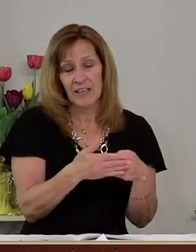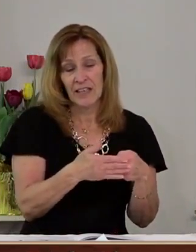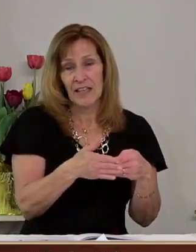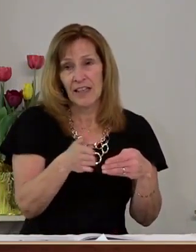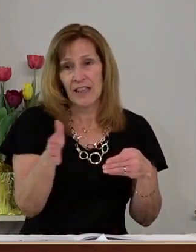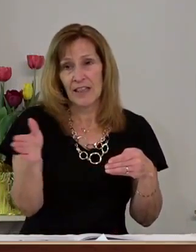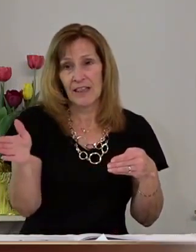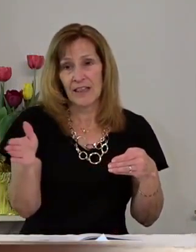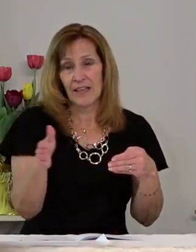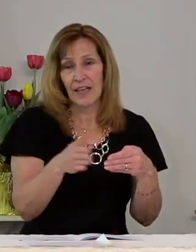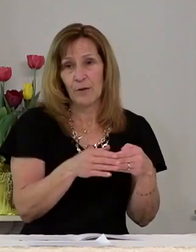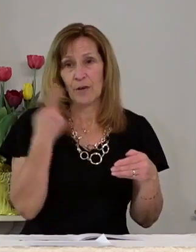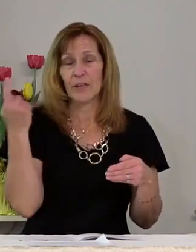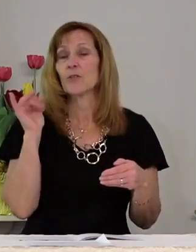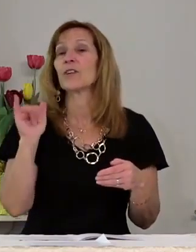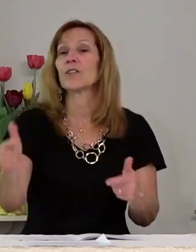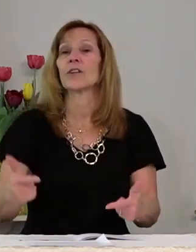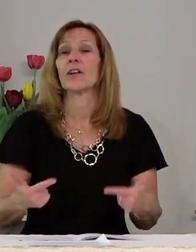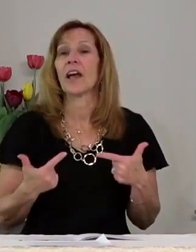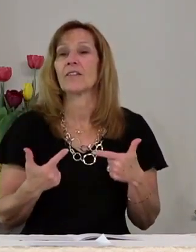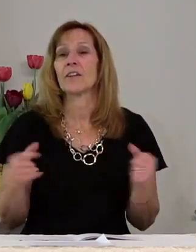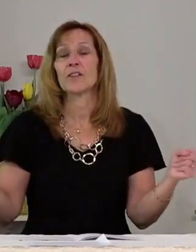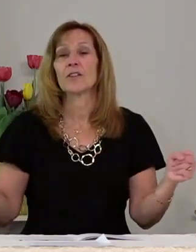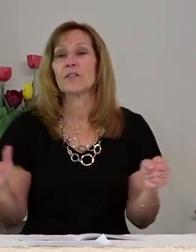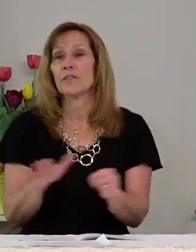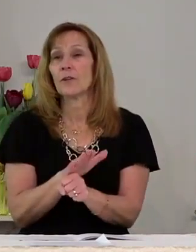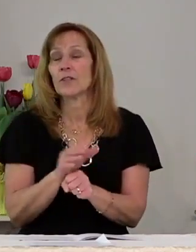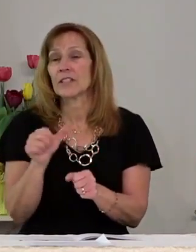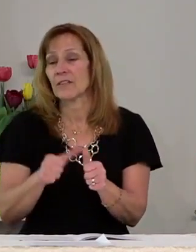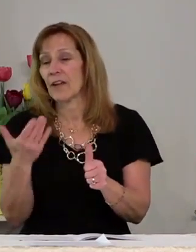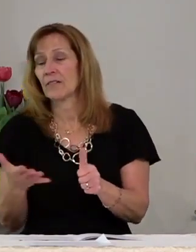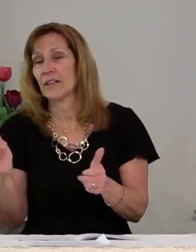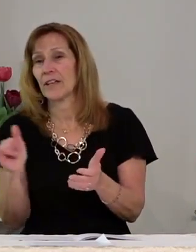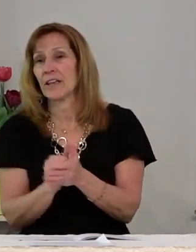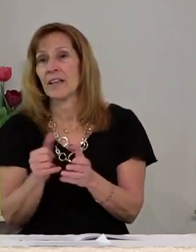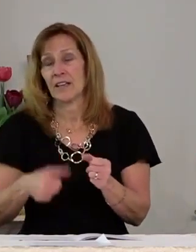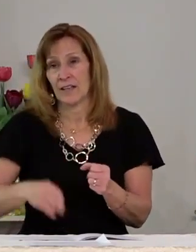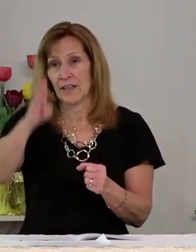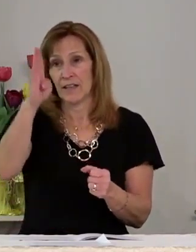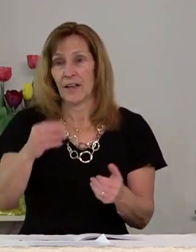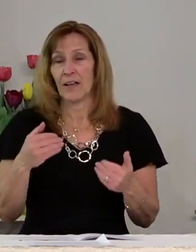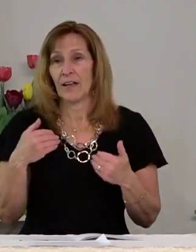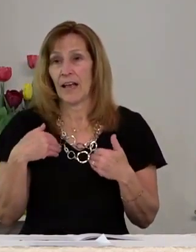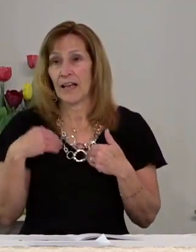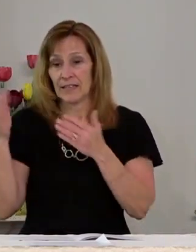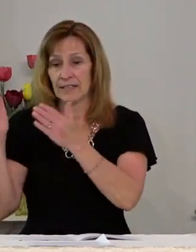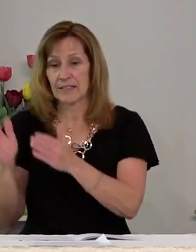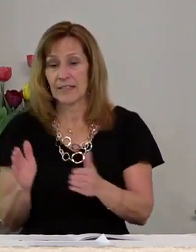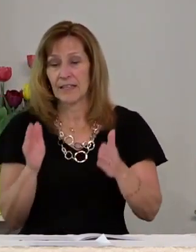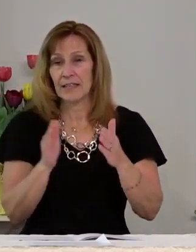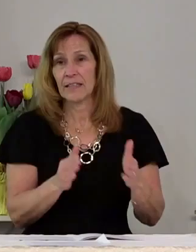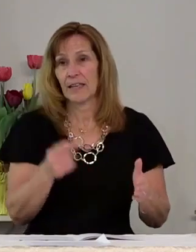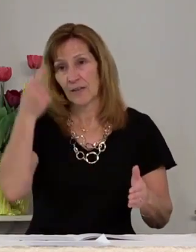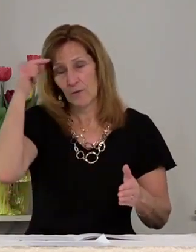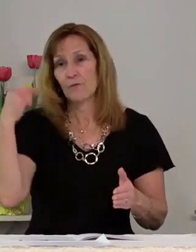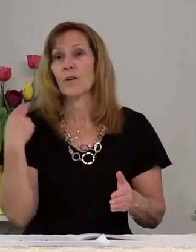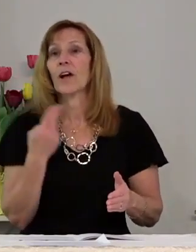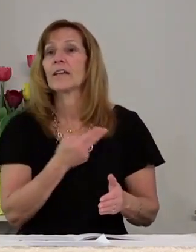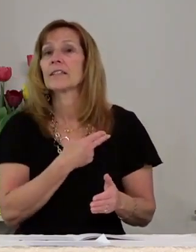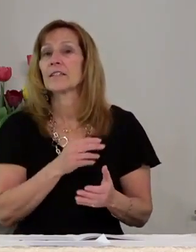to eternal life to the fullness of everything that God has intended for us